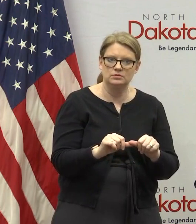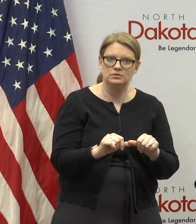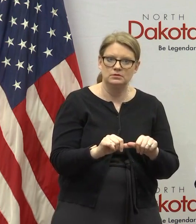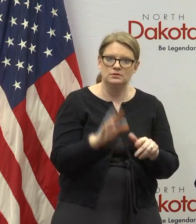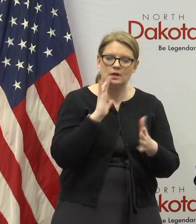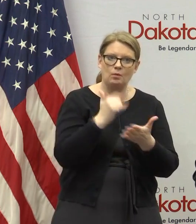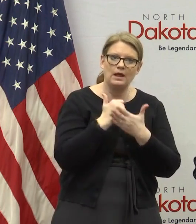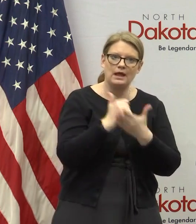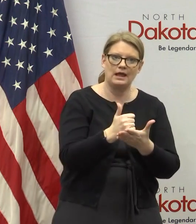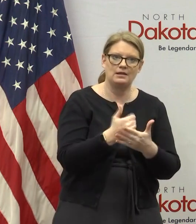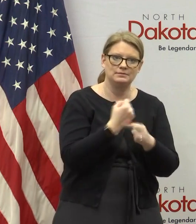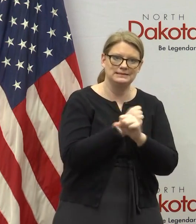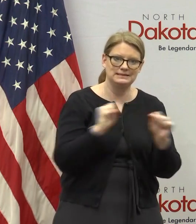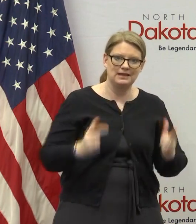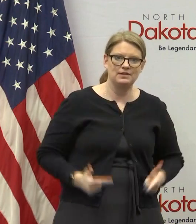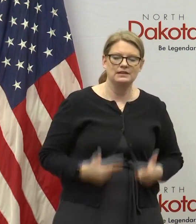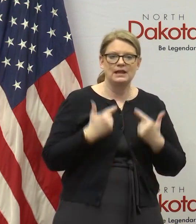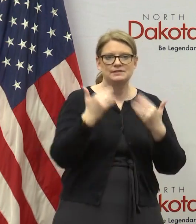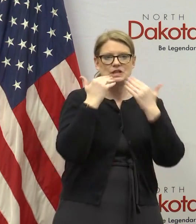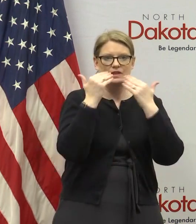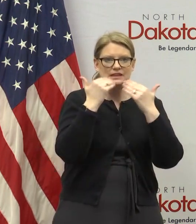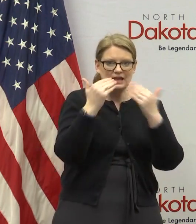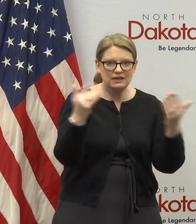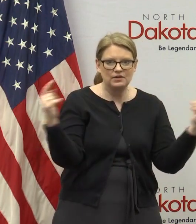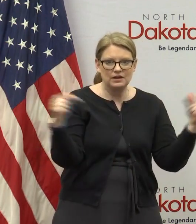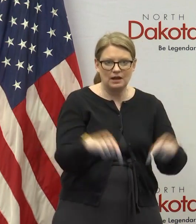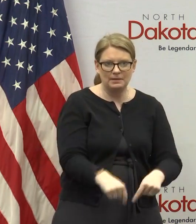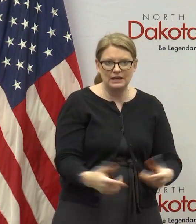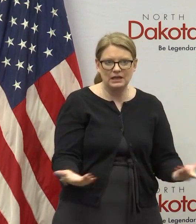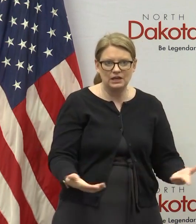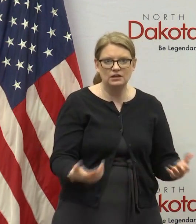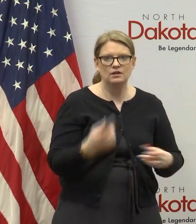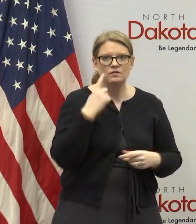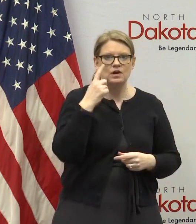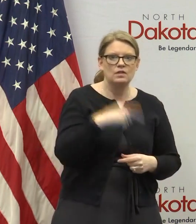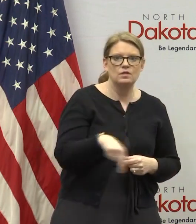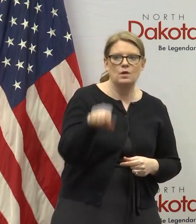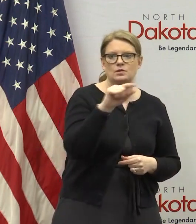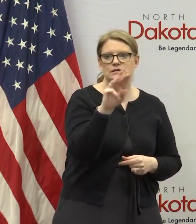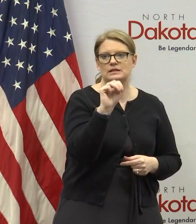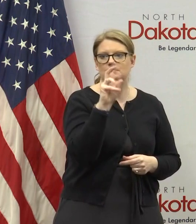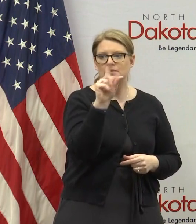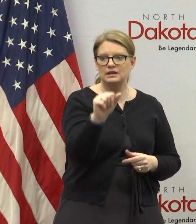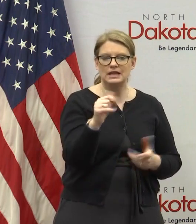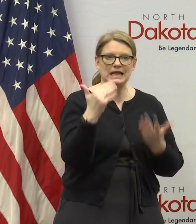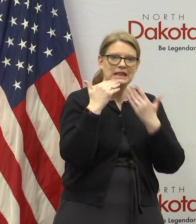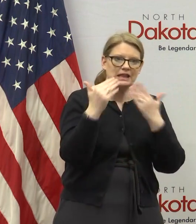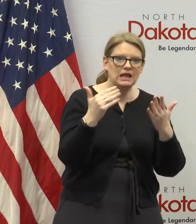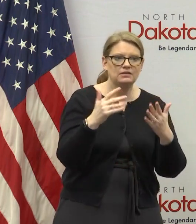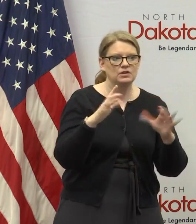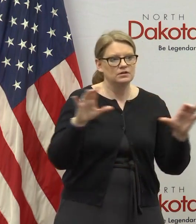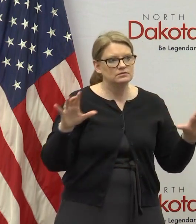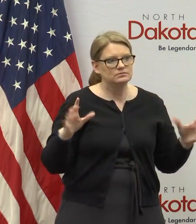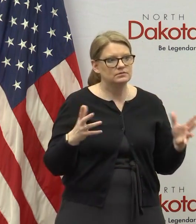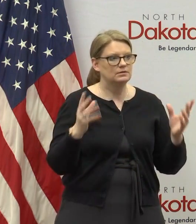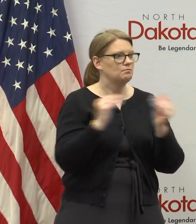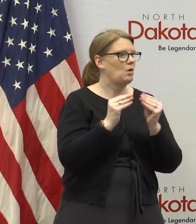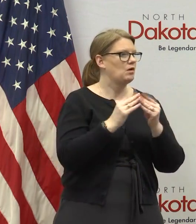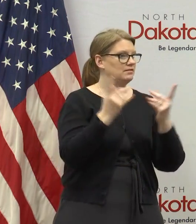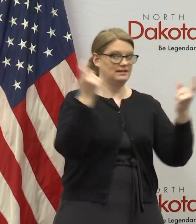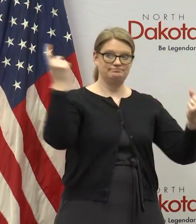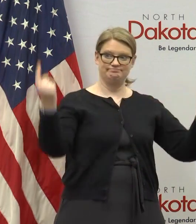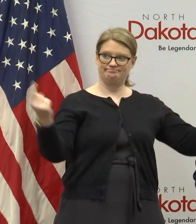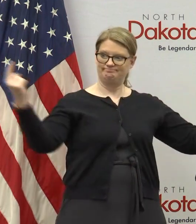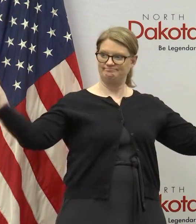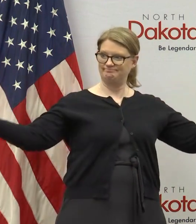literally help save lives so thank you for being here today and uh for those in the in the media thank you guys for practicing you're all today more than six feet apart way to